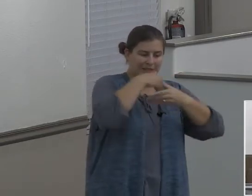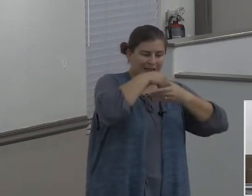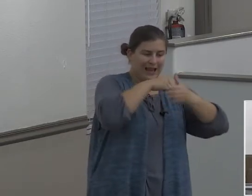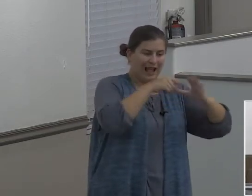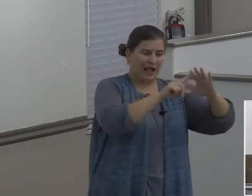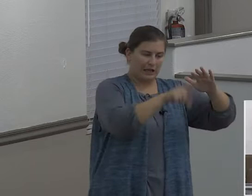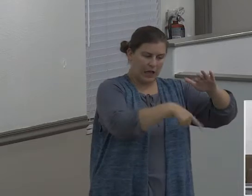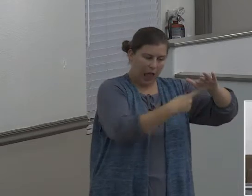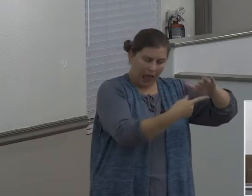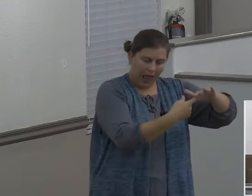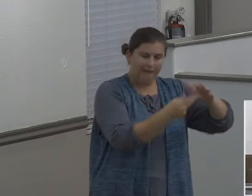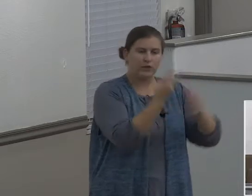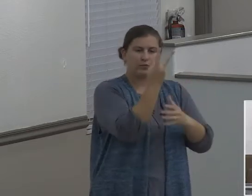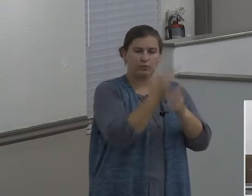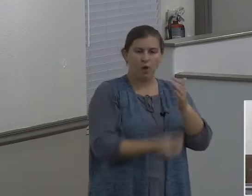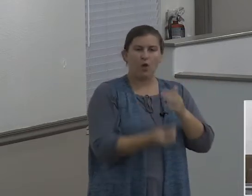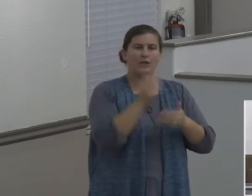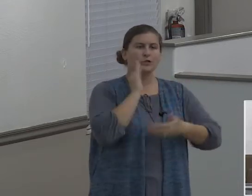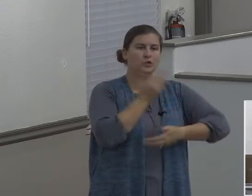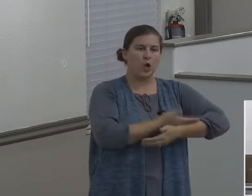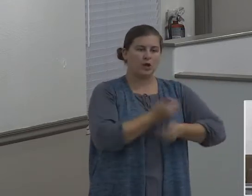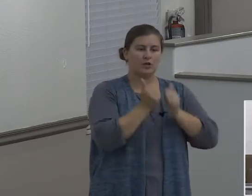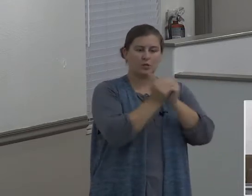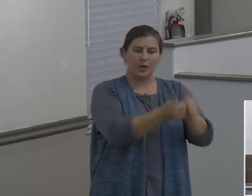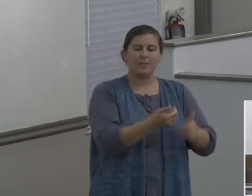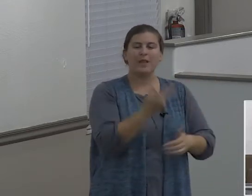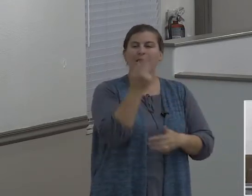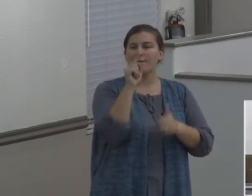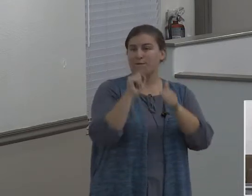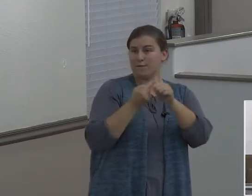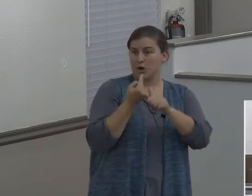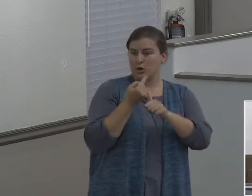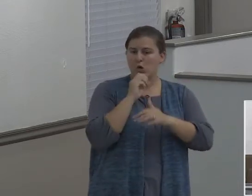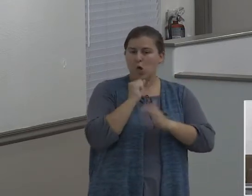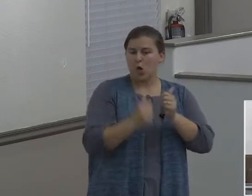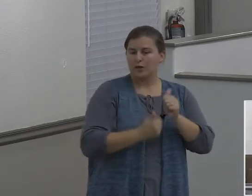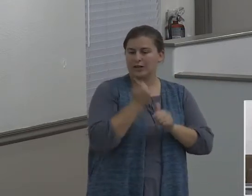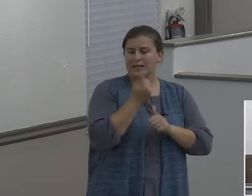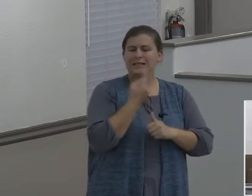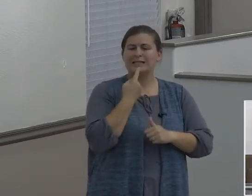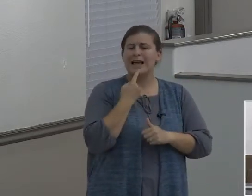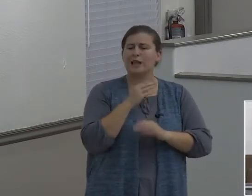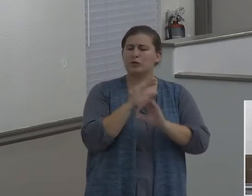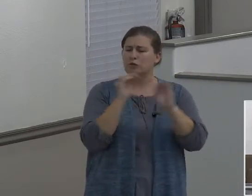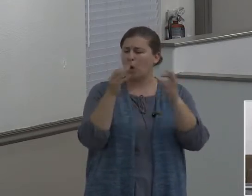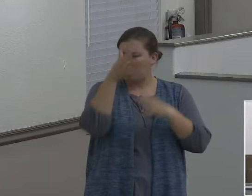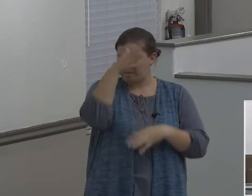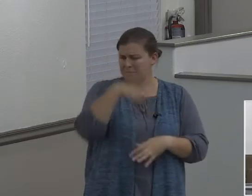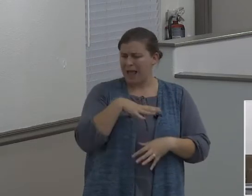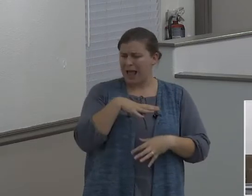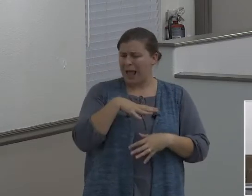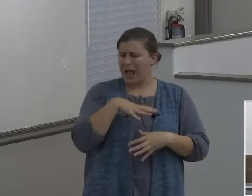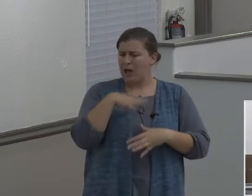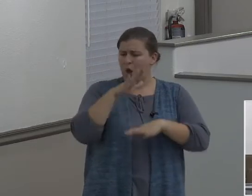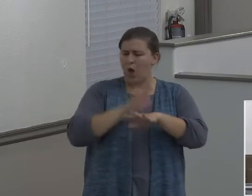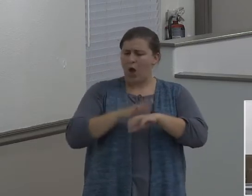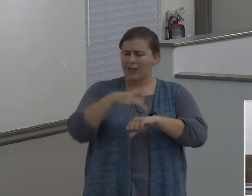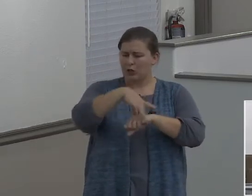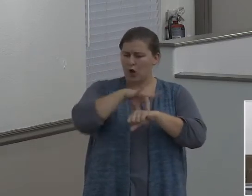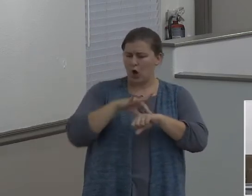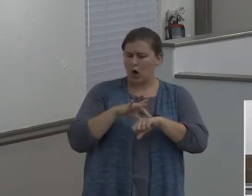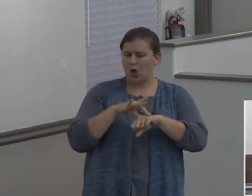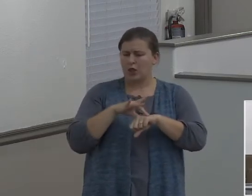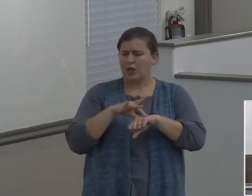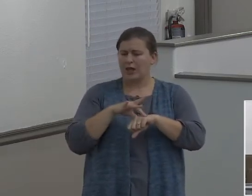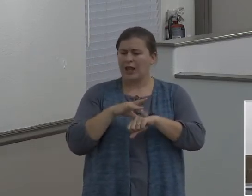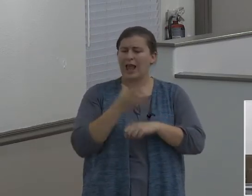And the firstborn said unto the younger, Our father is old, and there is not a man in the earth to come in unto us after the manner of all the earth. Come, let